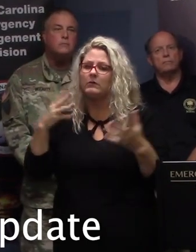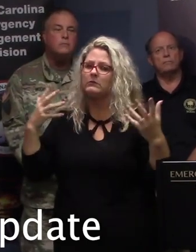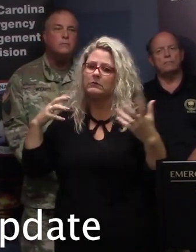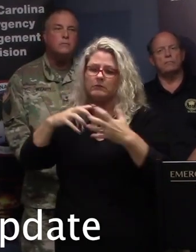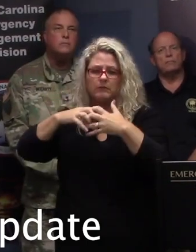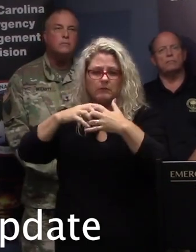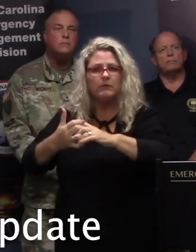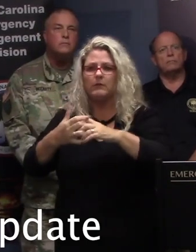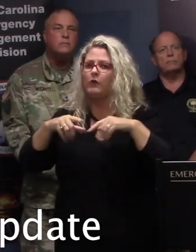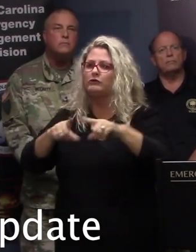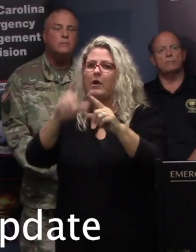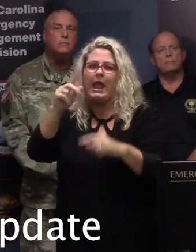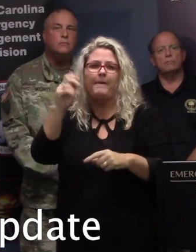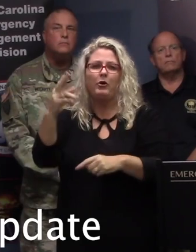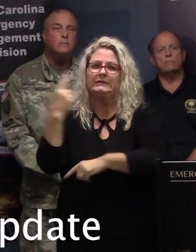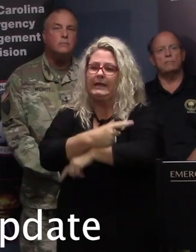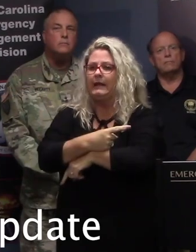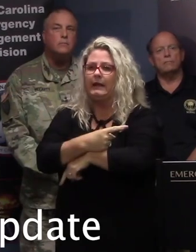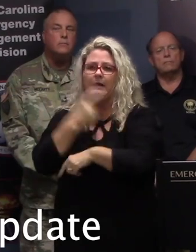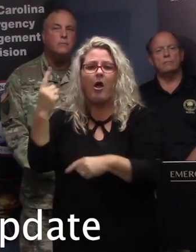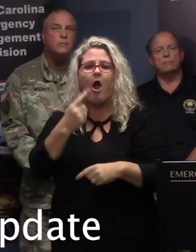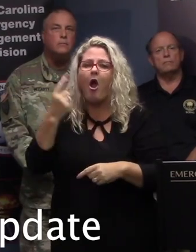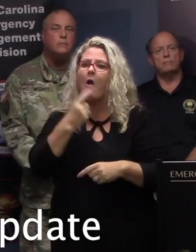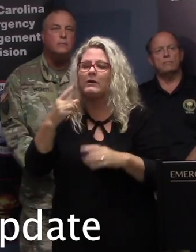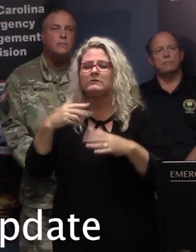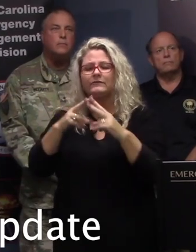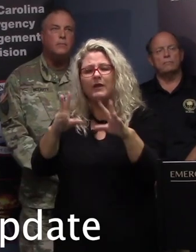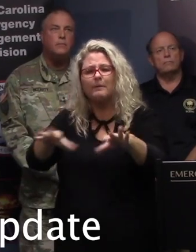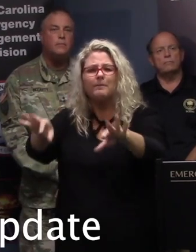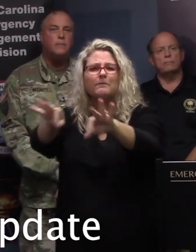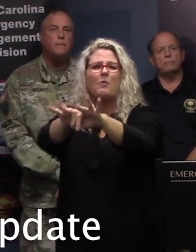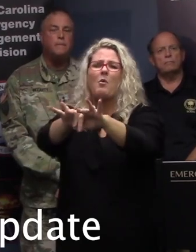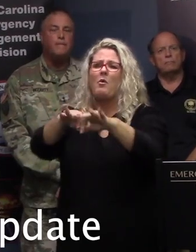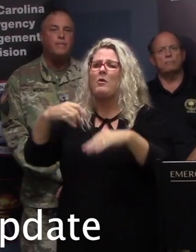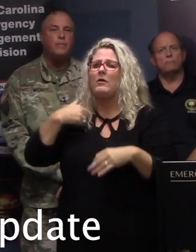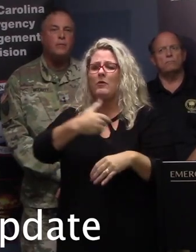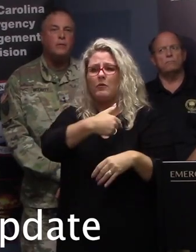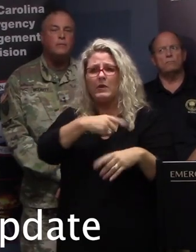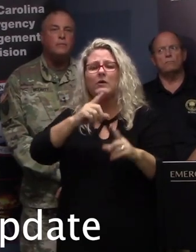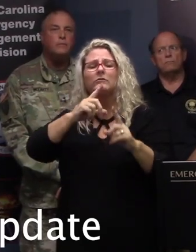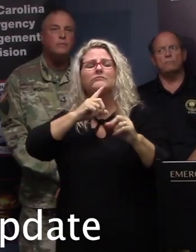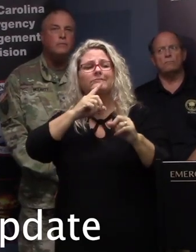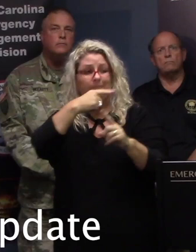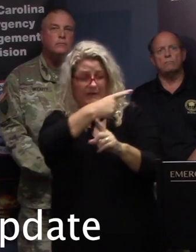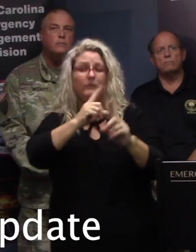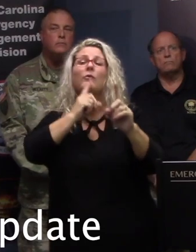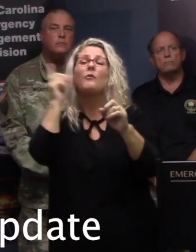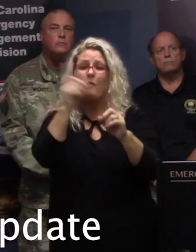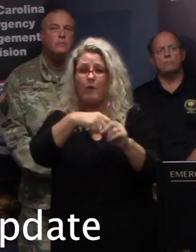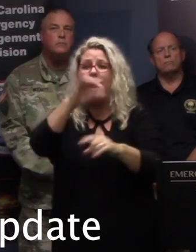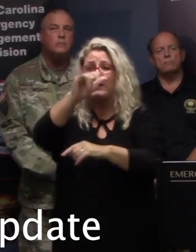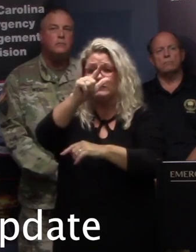the Labor Day holiday, and so it's very prudent that we implement the reversal as he has ordered on I-26